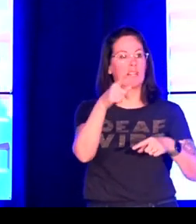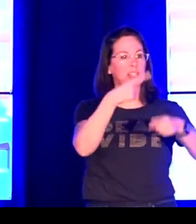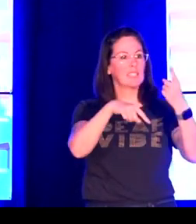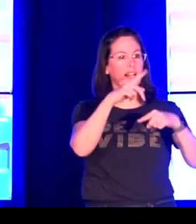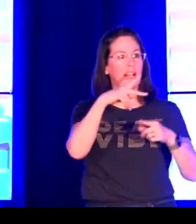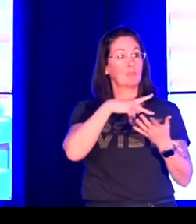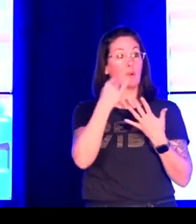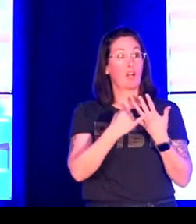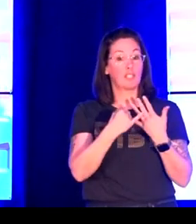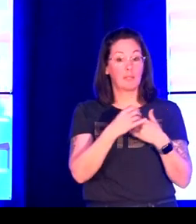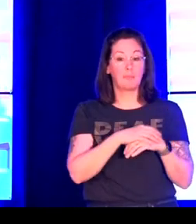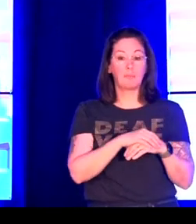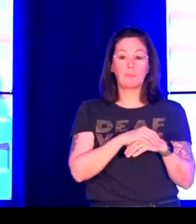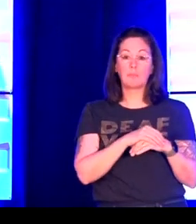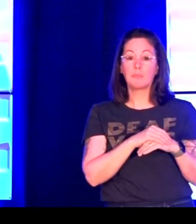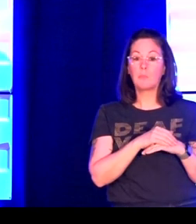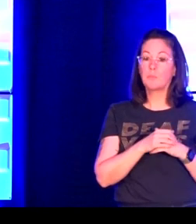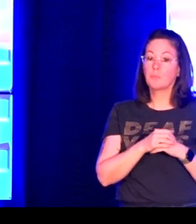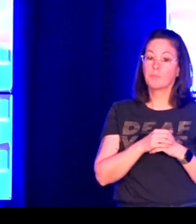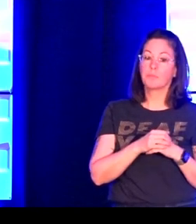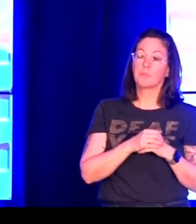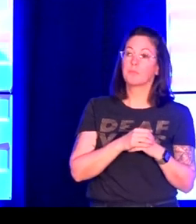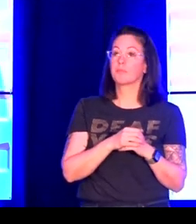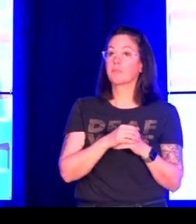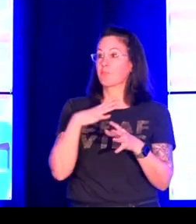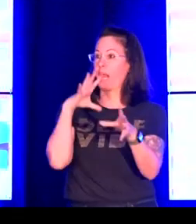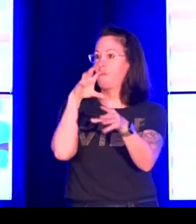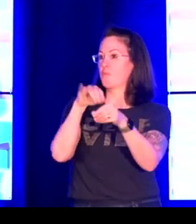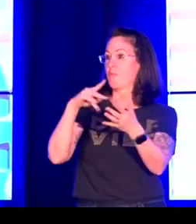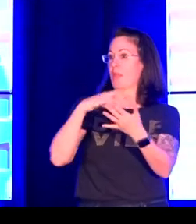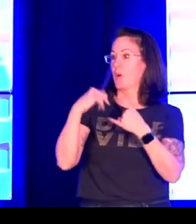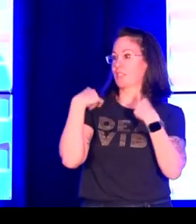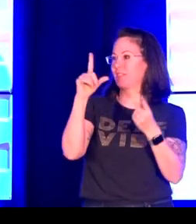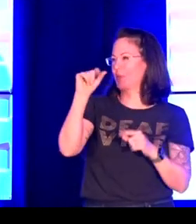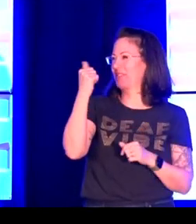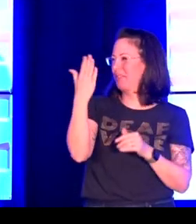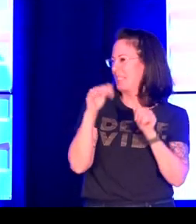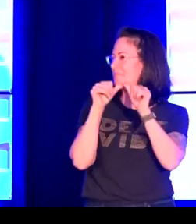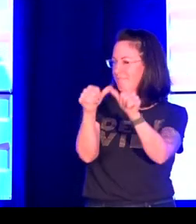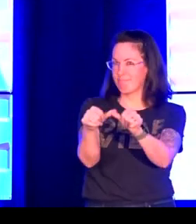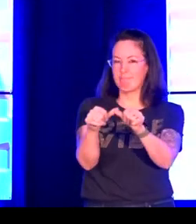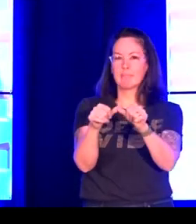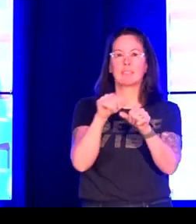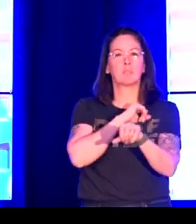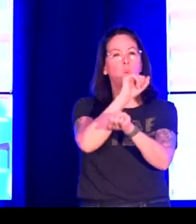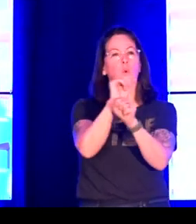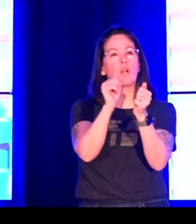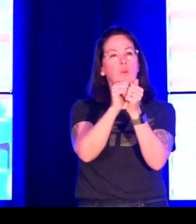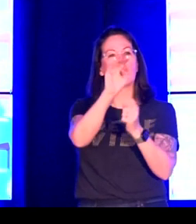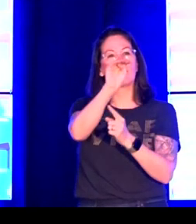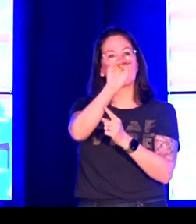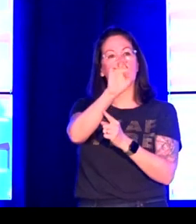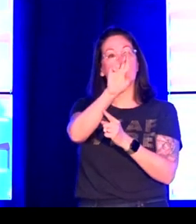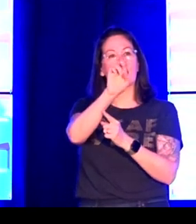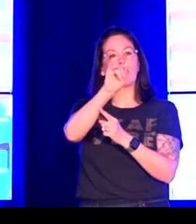one example of how I take these guidelines into consideration is in my work on the Philadelphia signs project